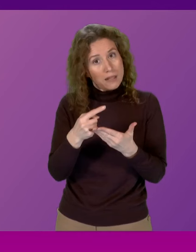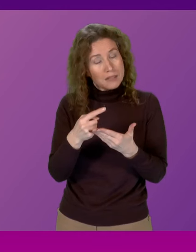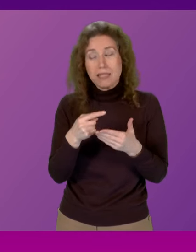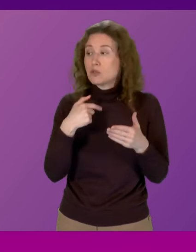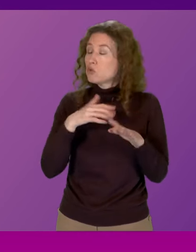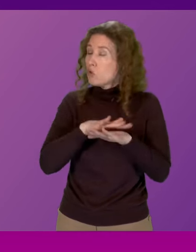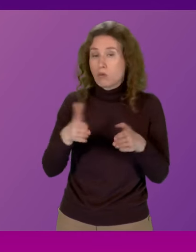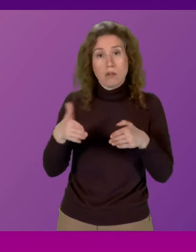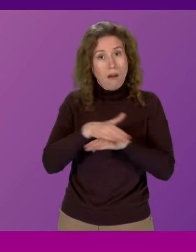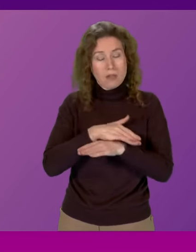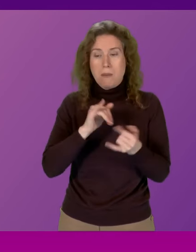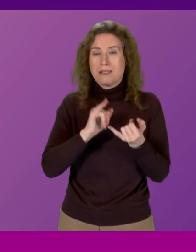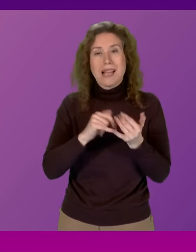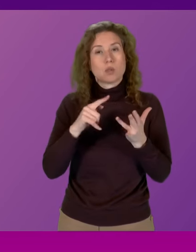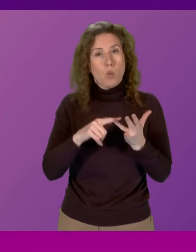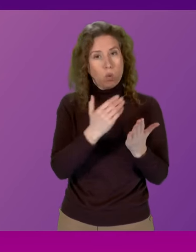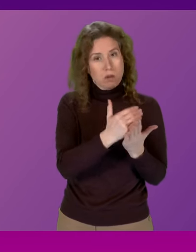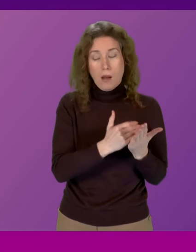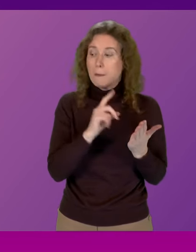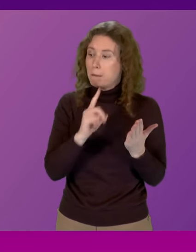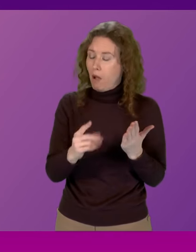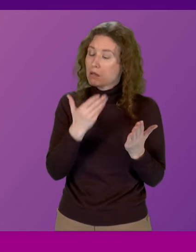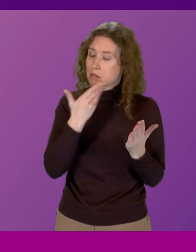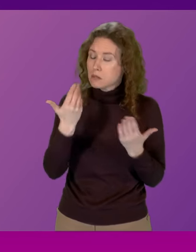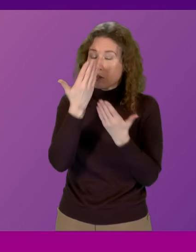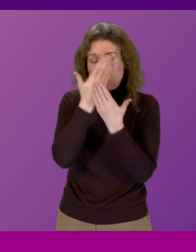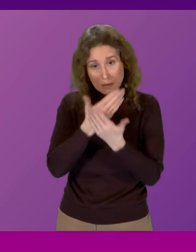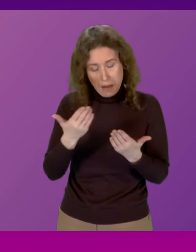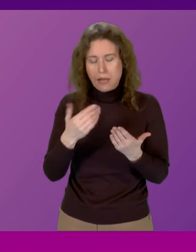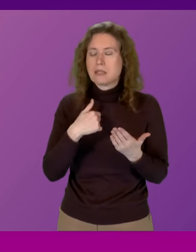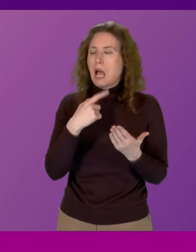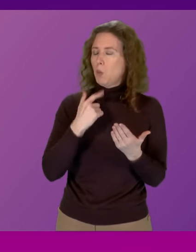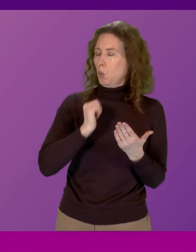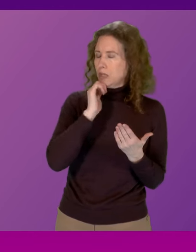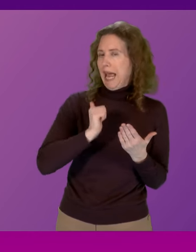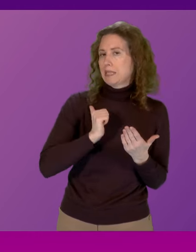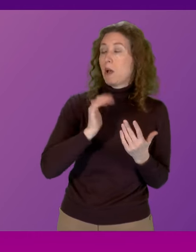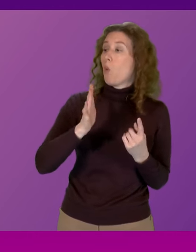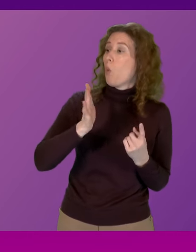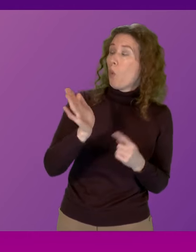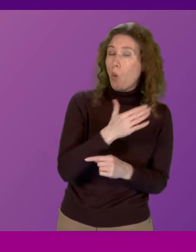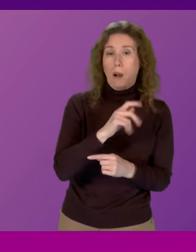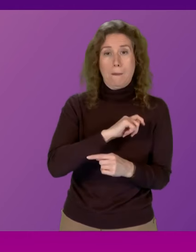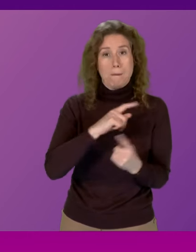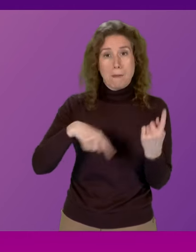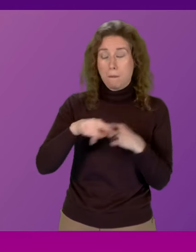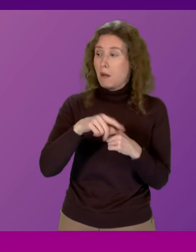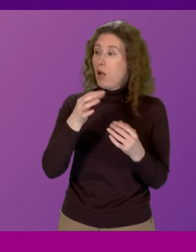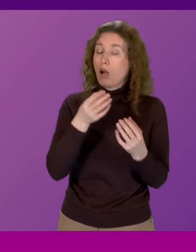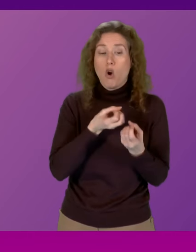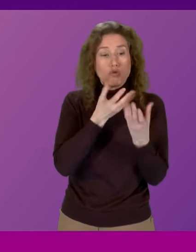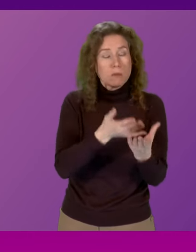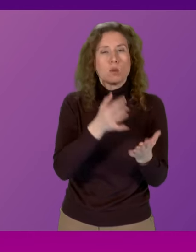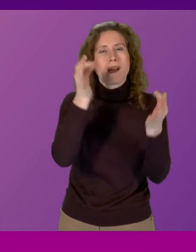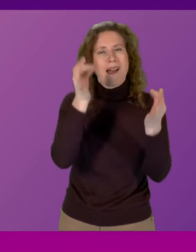is covered by standing orders but of course as a matter of courtesy and respect I would expect all members to be accurate in their